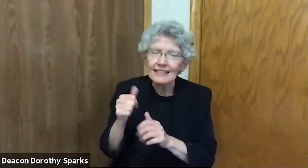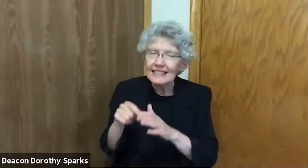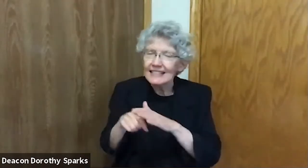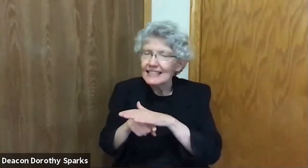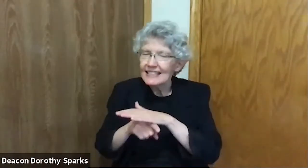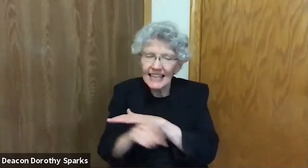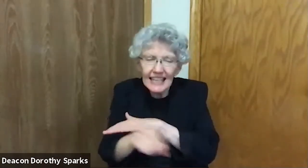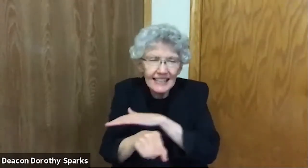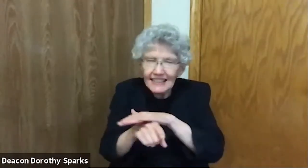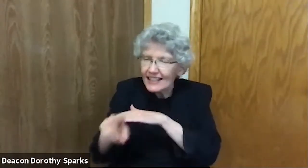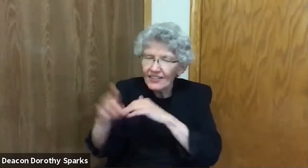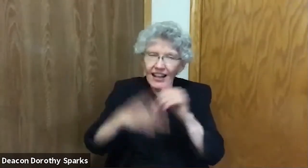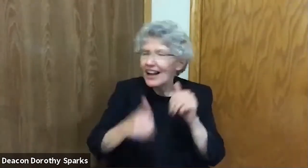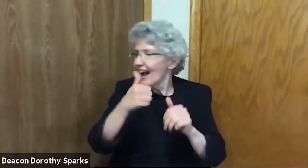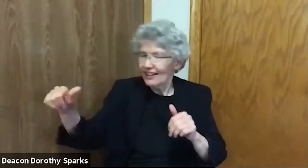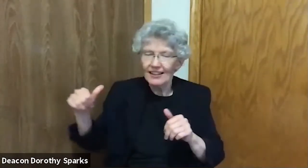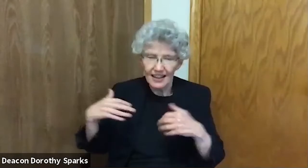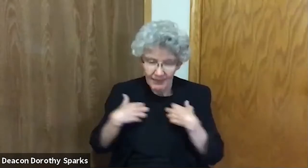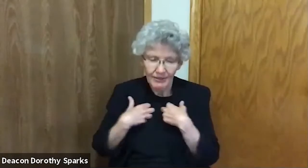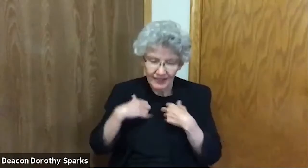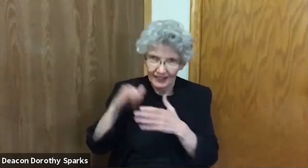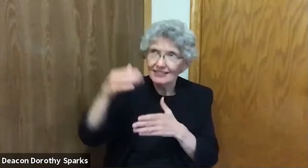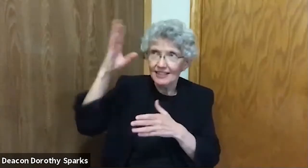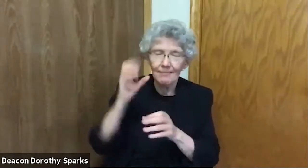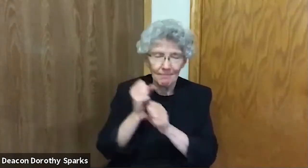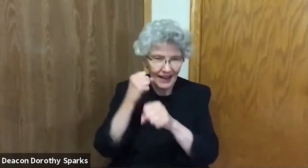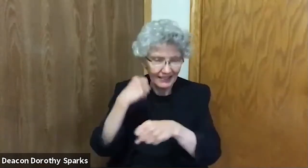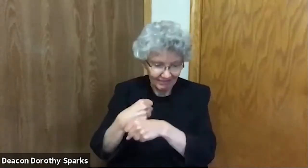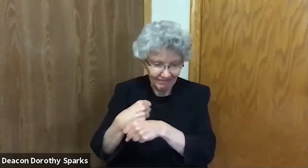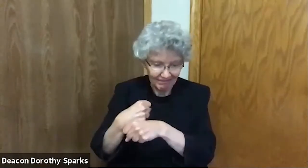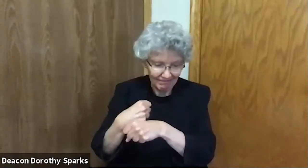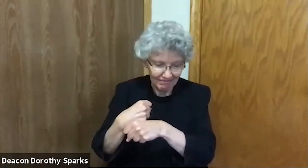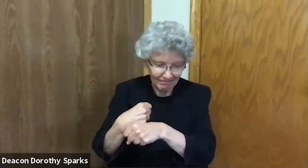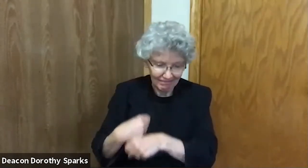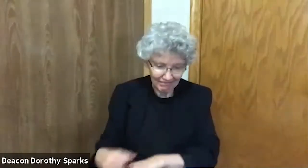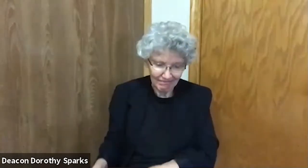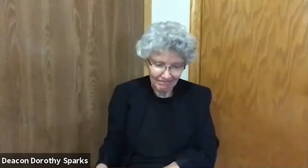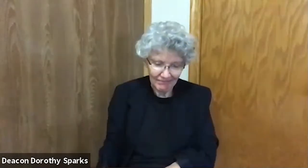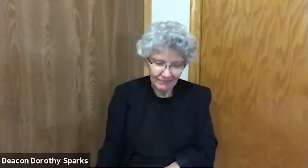The snake was sneakier than any other of the wild animals that the Lord God had made.